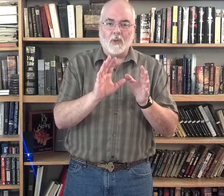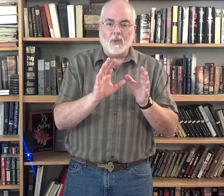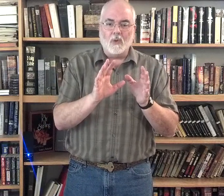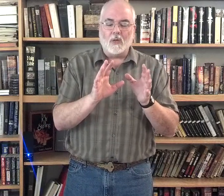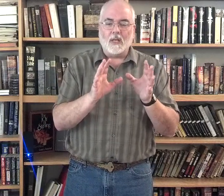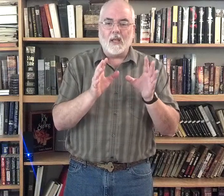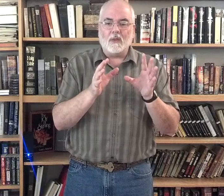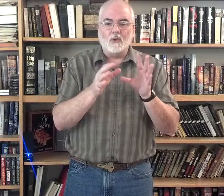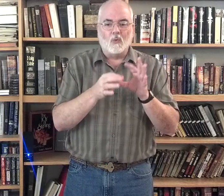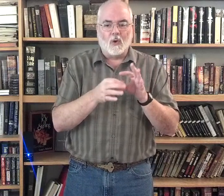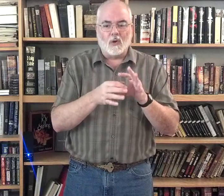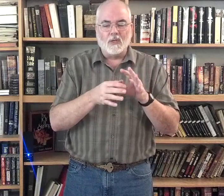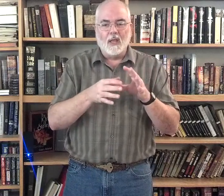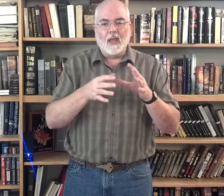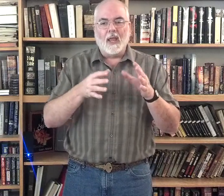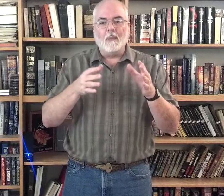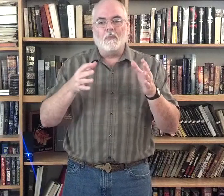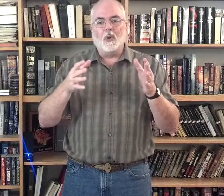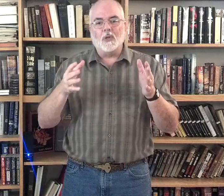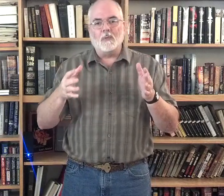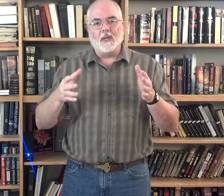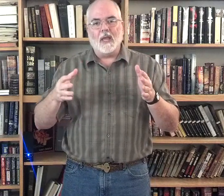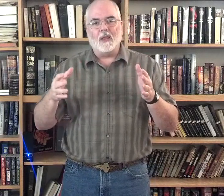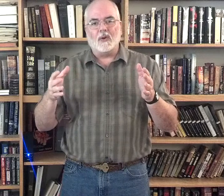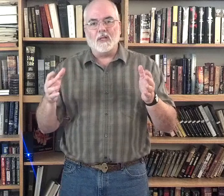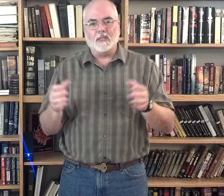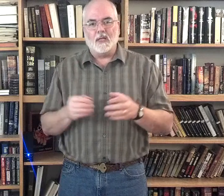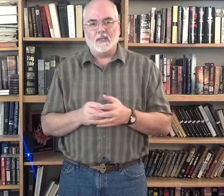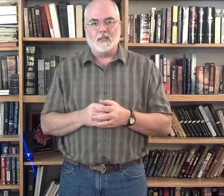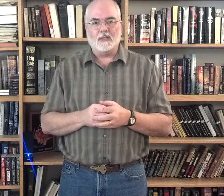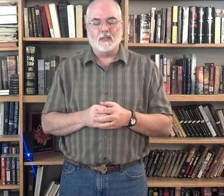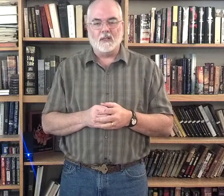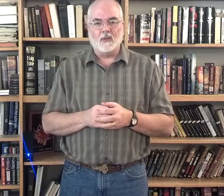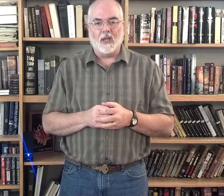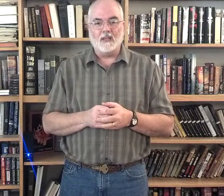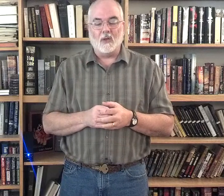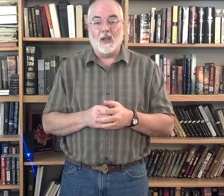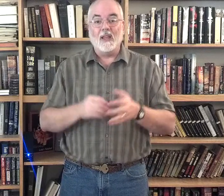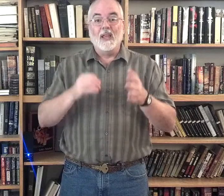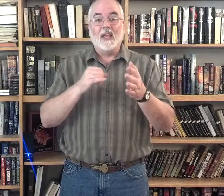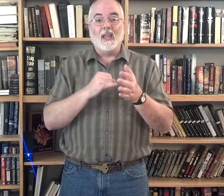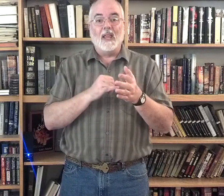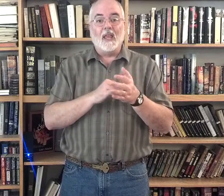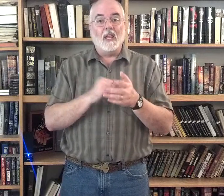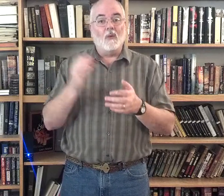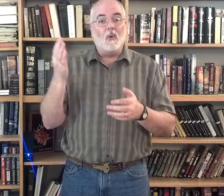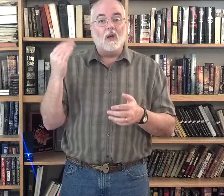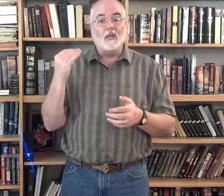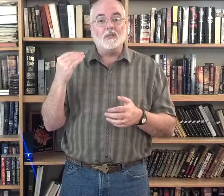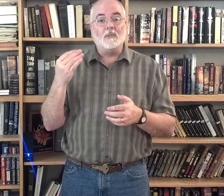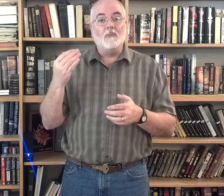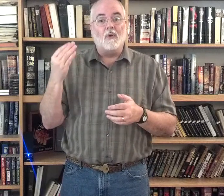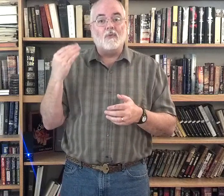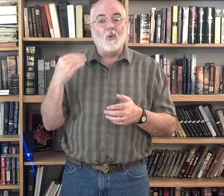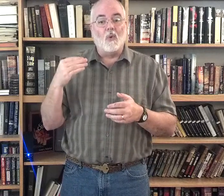you to take those words and put them together in sentences. Okay? So, like, it was before